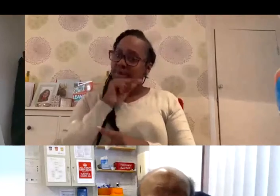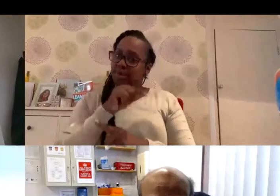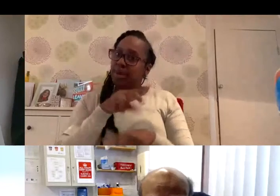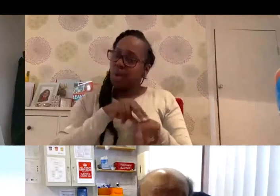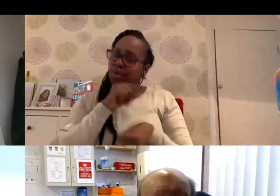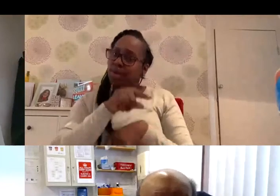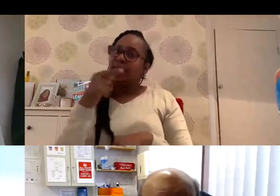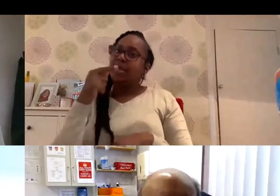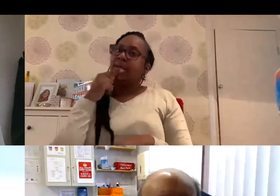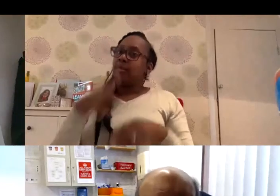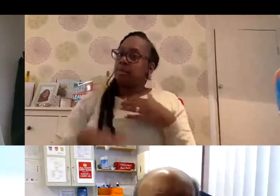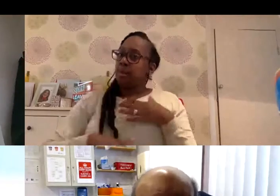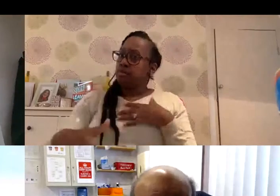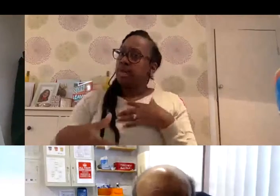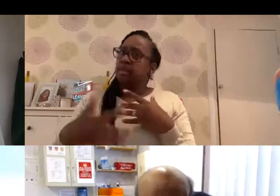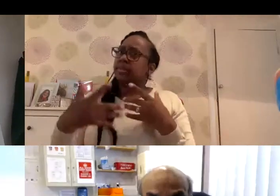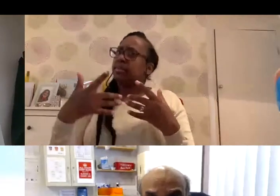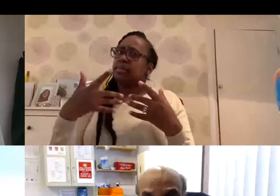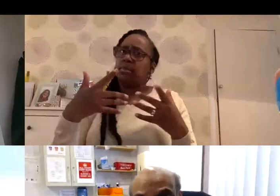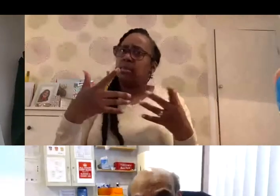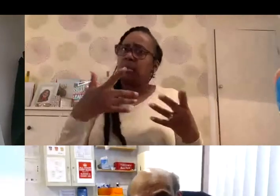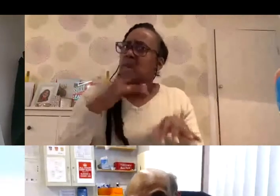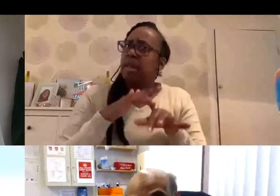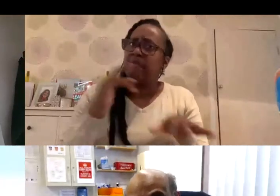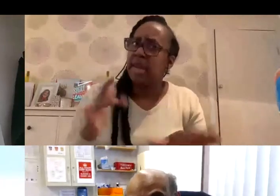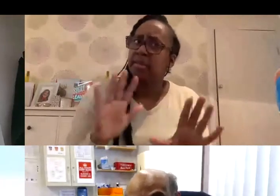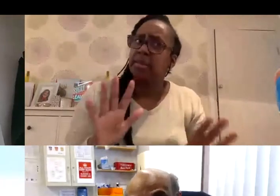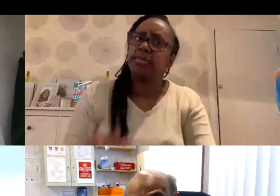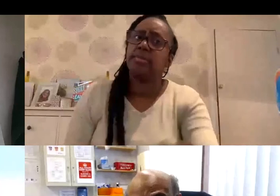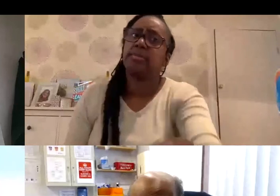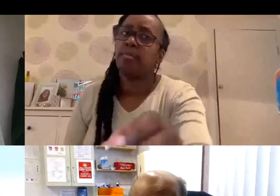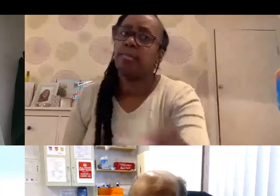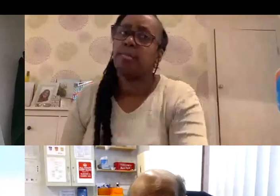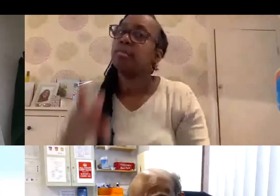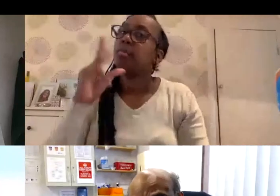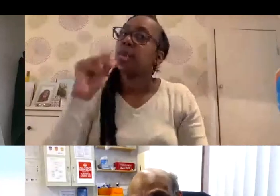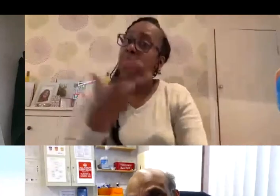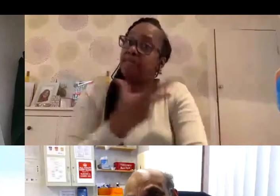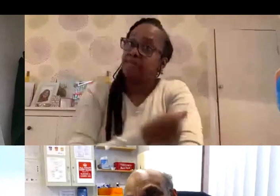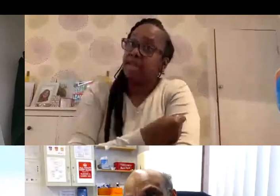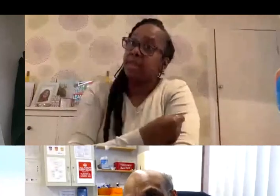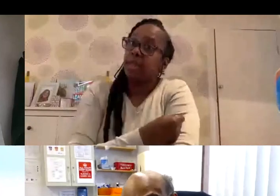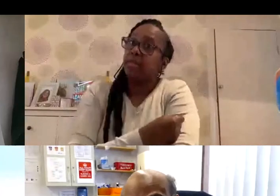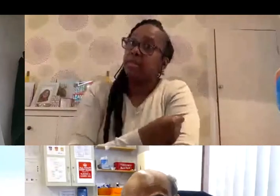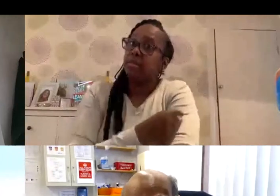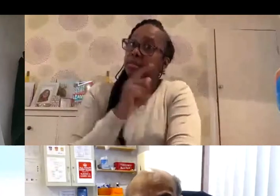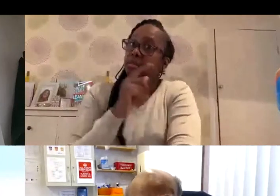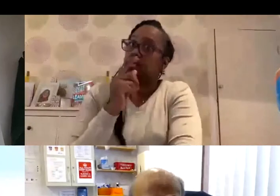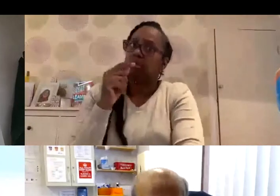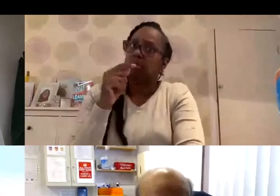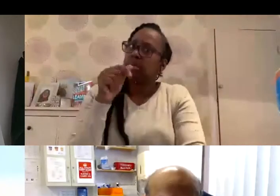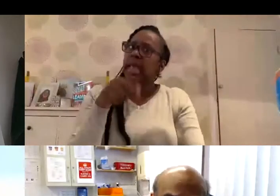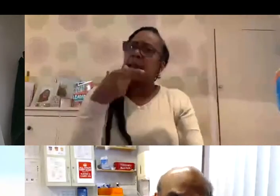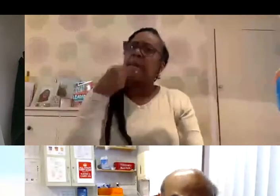important topic, which one takes very seriously. So, when the vaccine came out, obviously